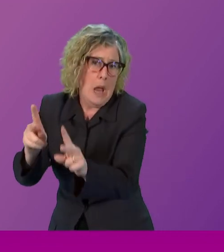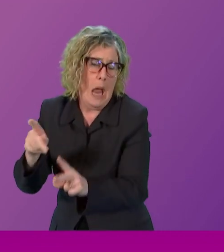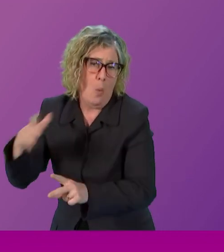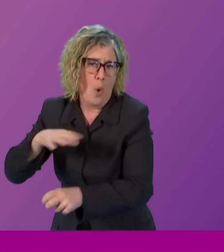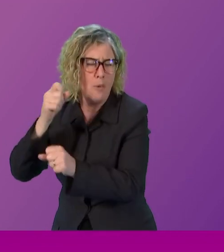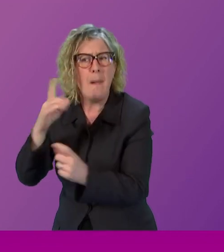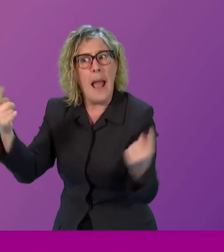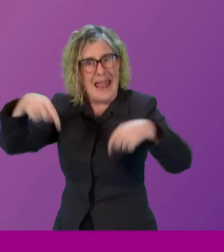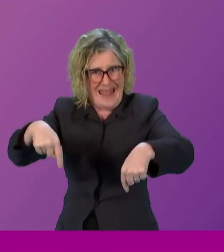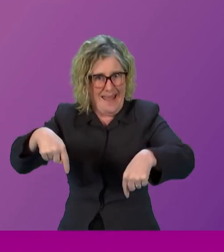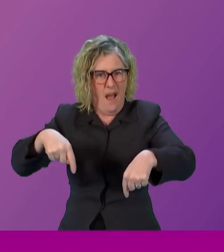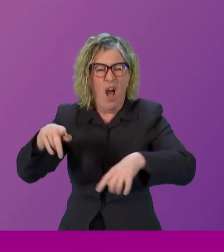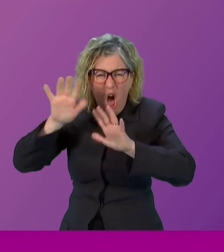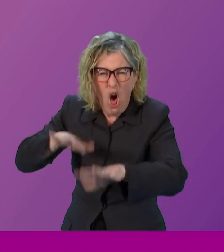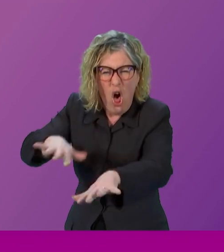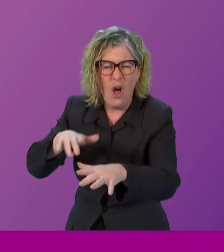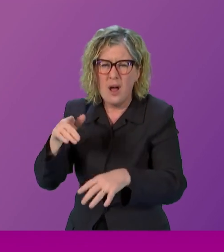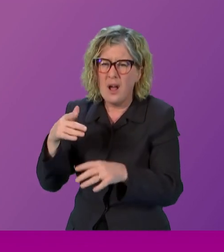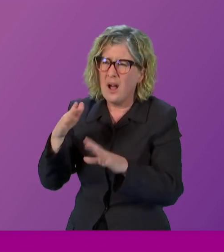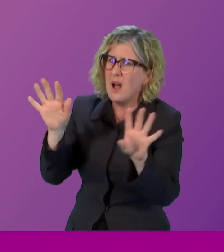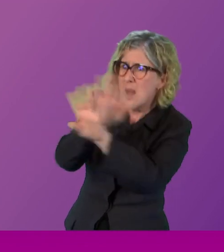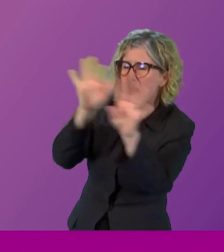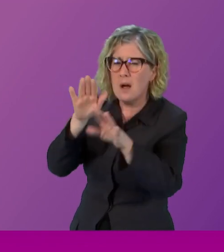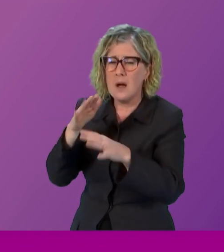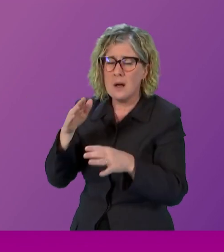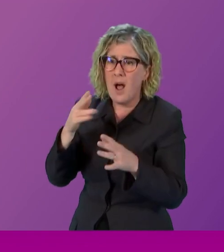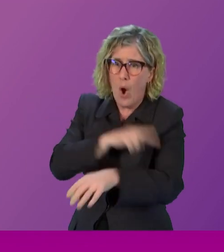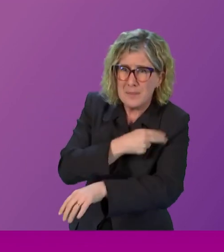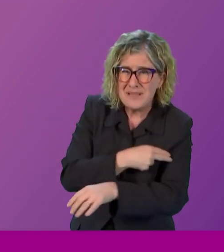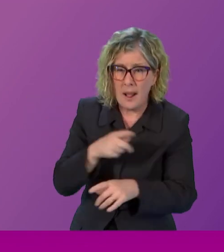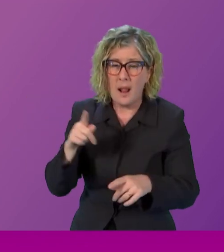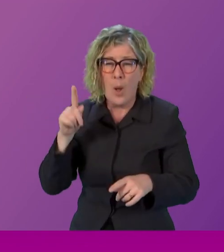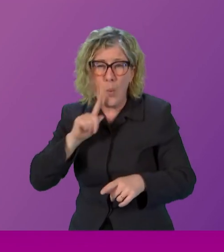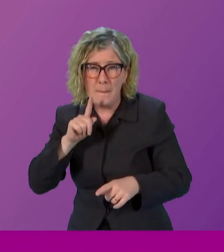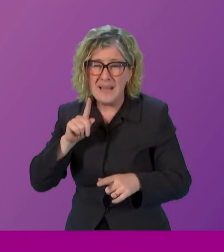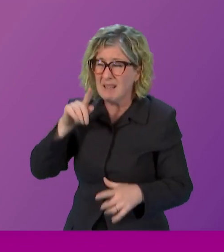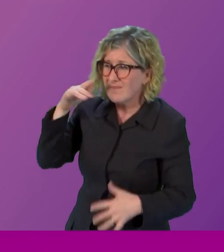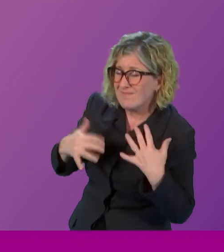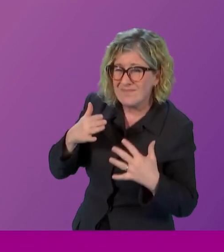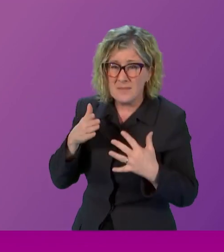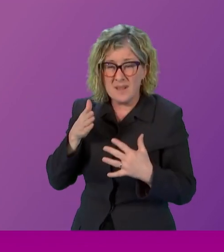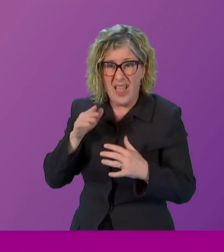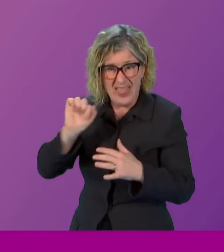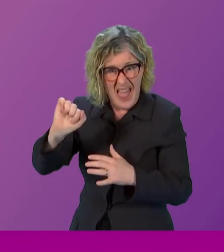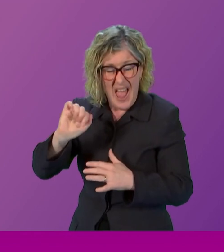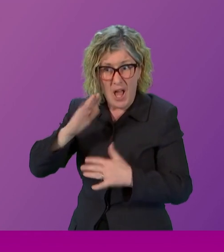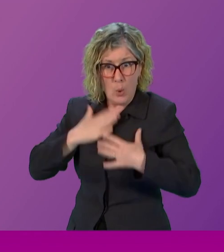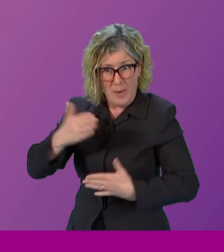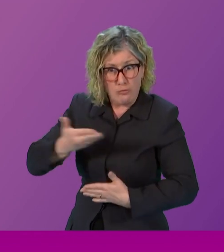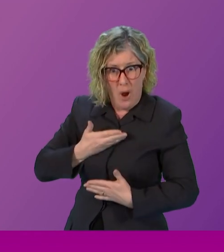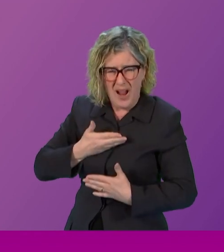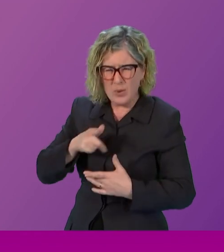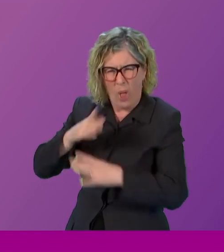laws are made do not do it at hospitals and clinics where women are accessing their basic human rights so